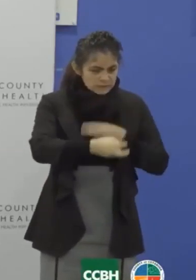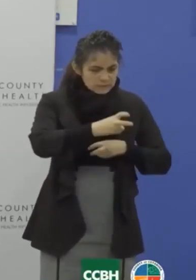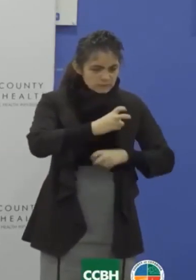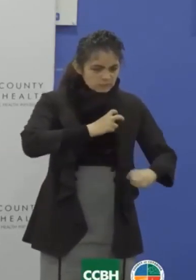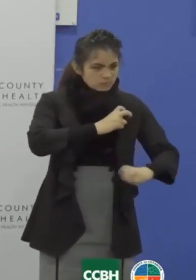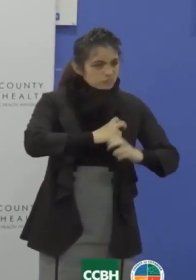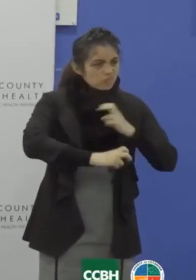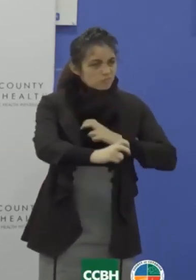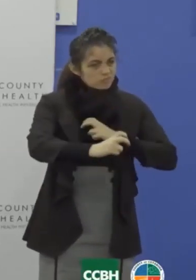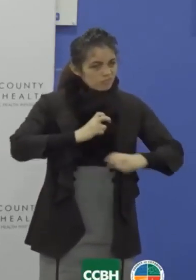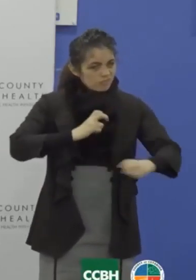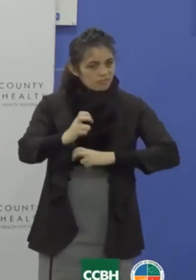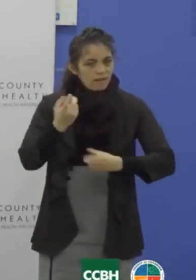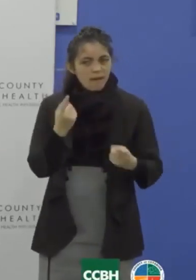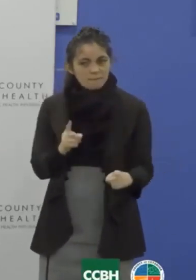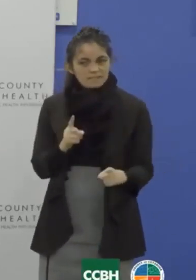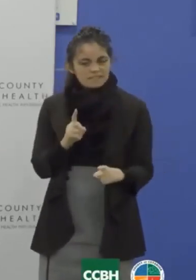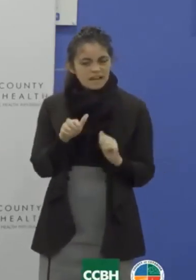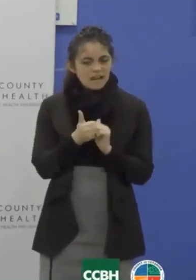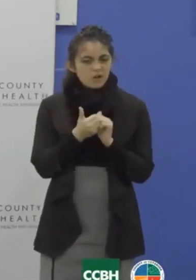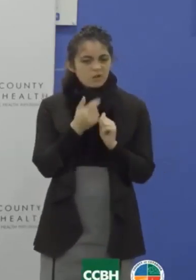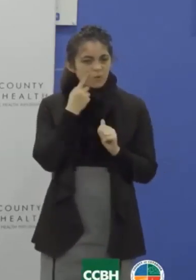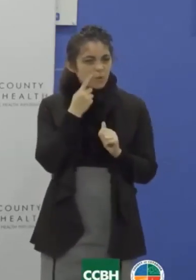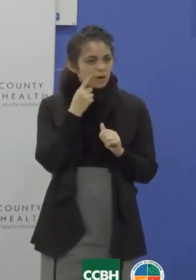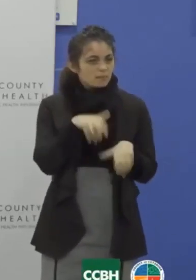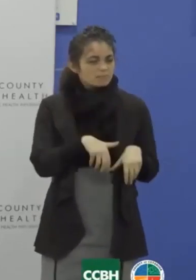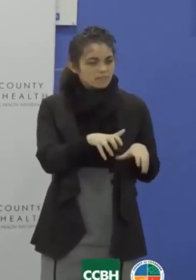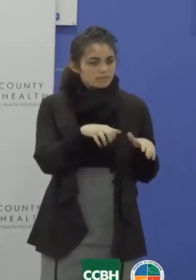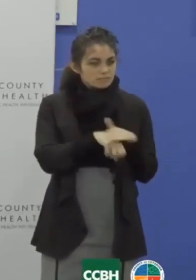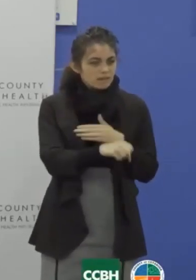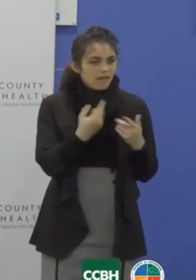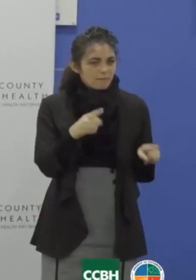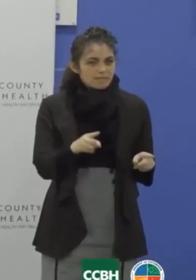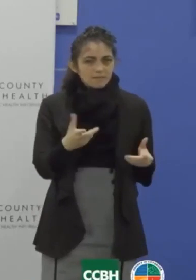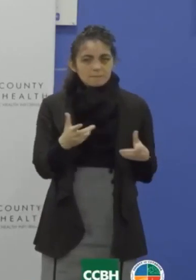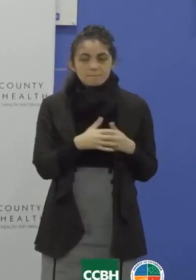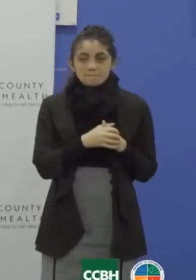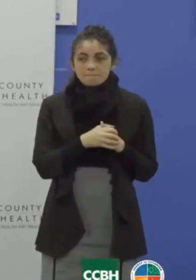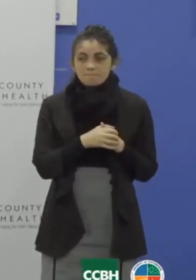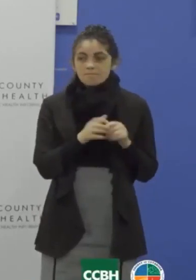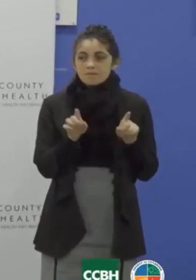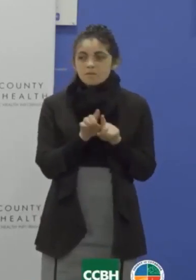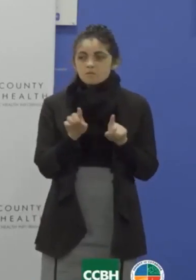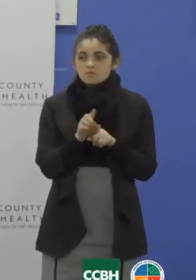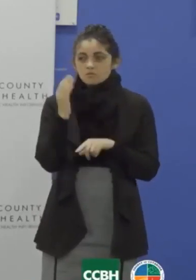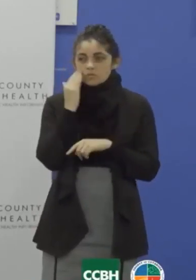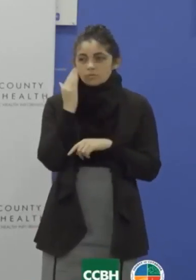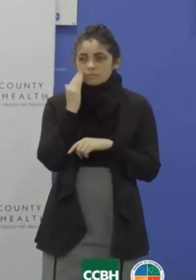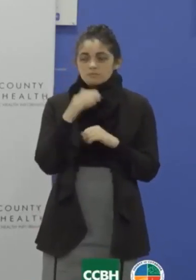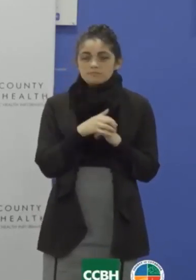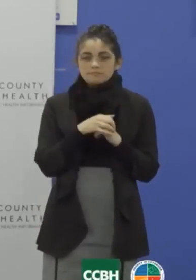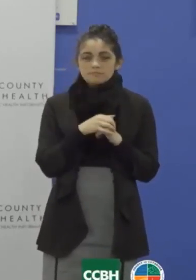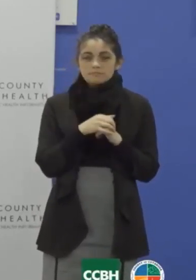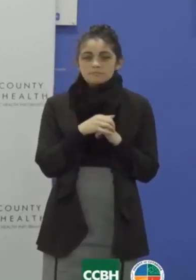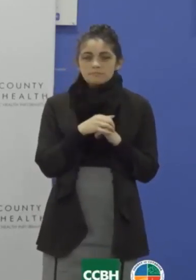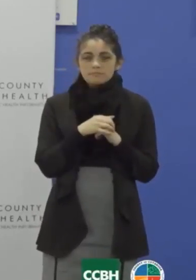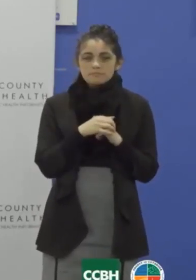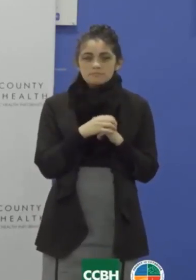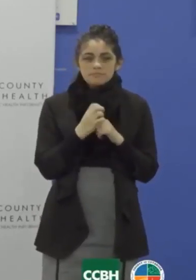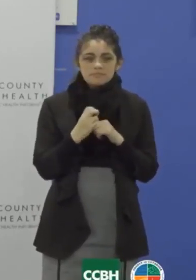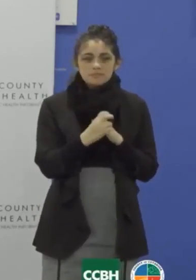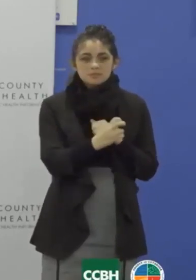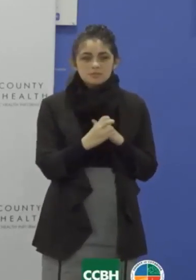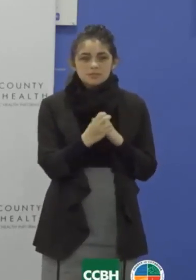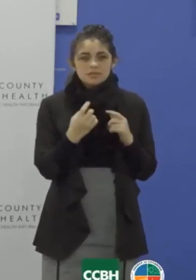occurs in the obstetrics and the maternity care timeline. But we do know that transmission